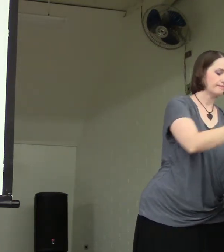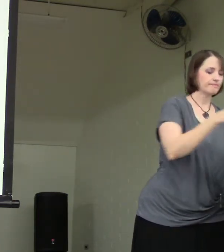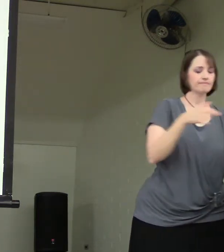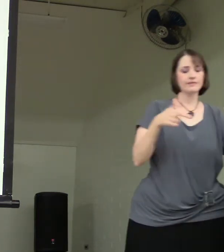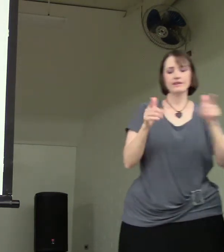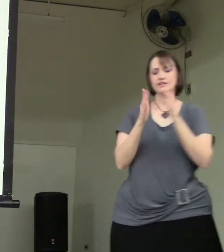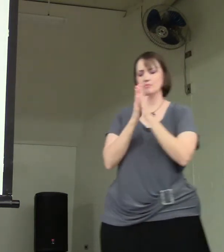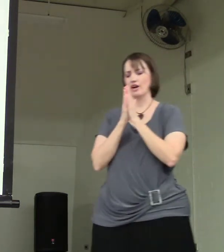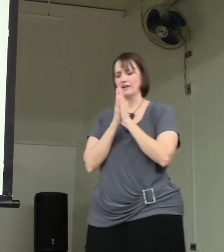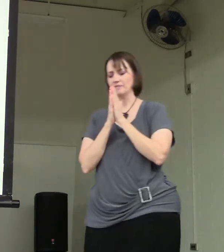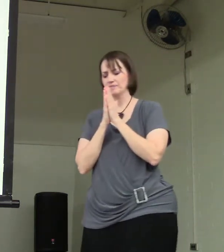Let's pray.